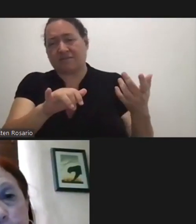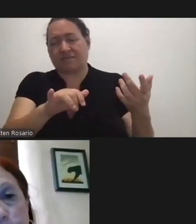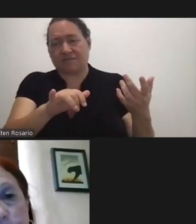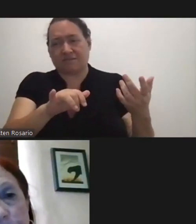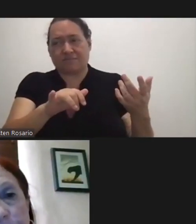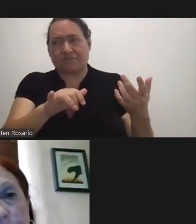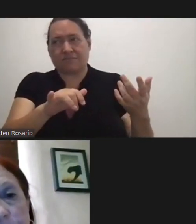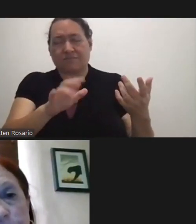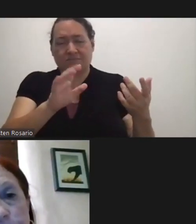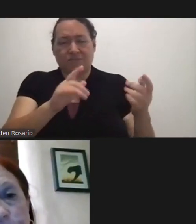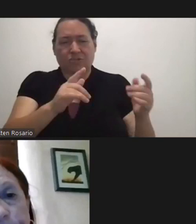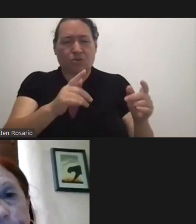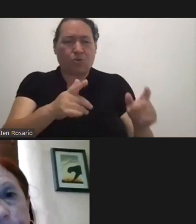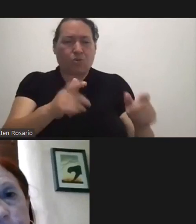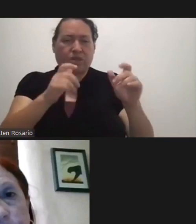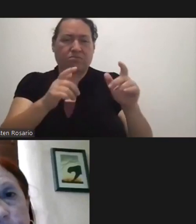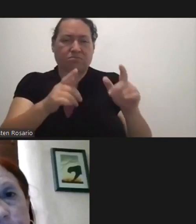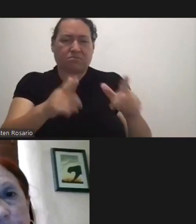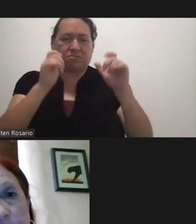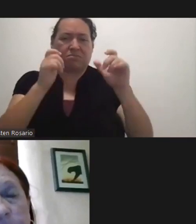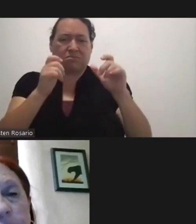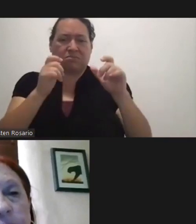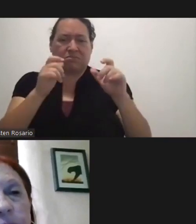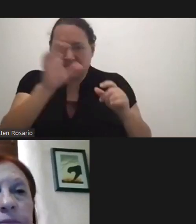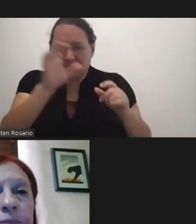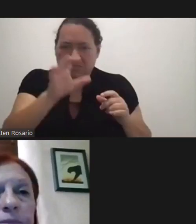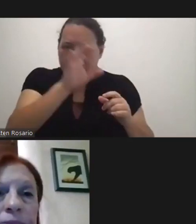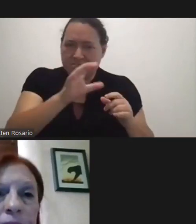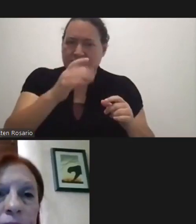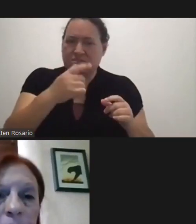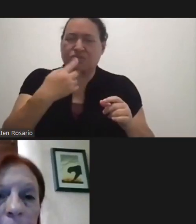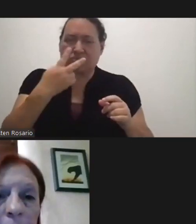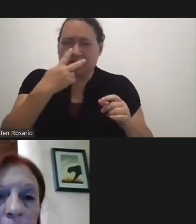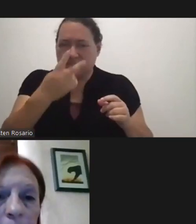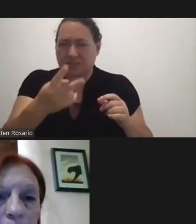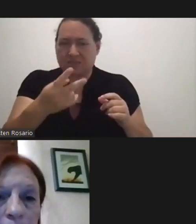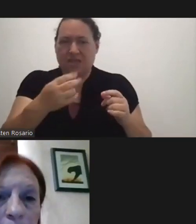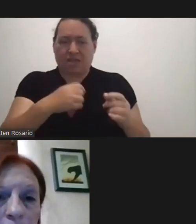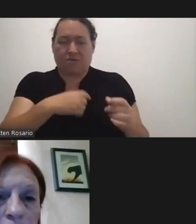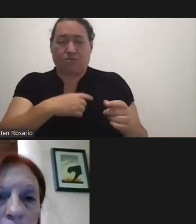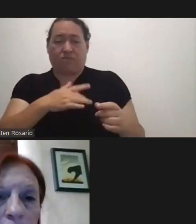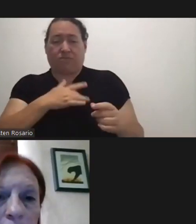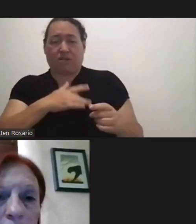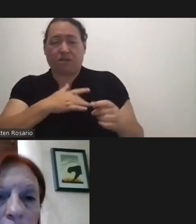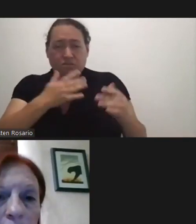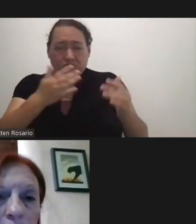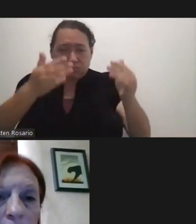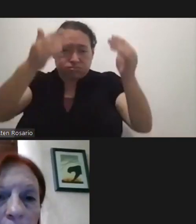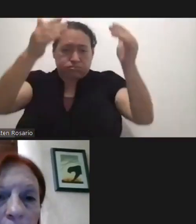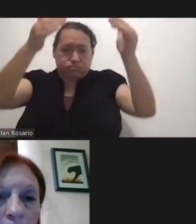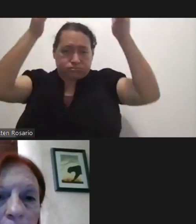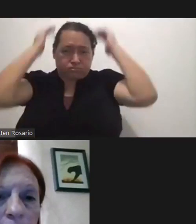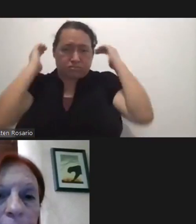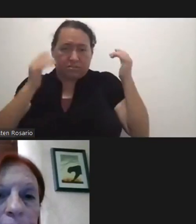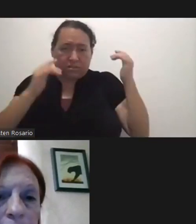Quick Search That We Are Seeing And It's Overwhelming Our Hospital I Certainly Will Do It Right Away